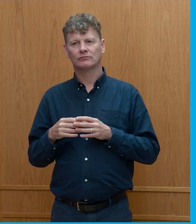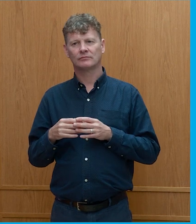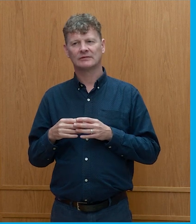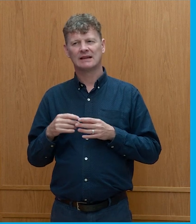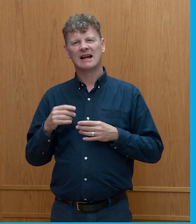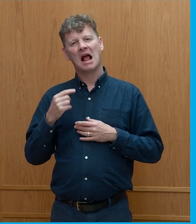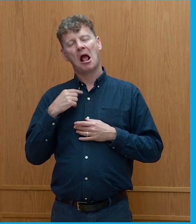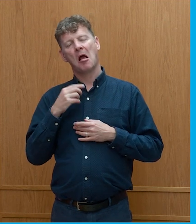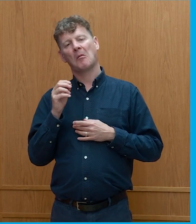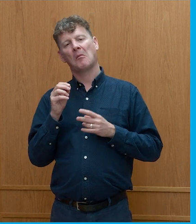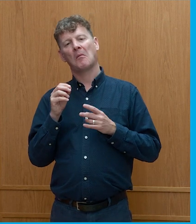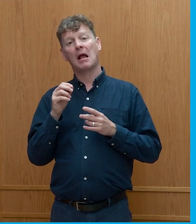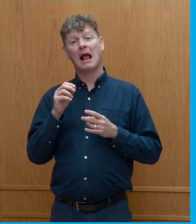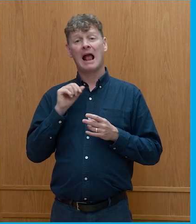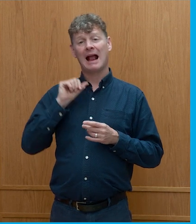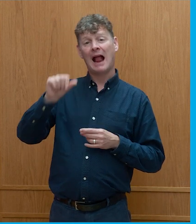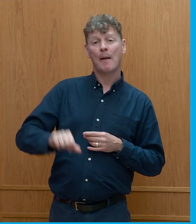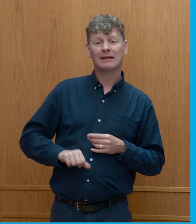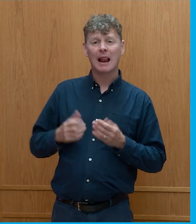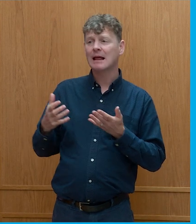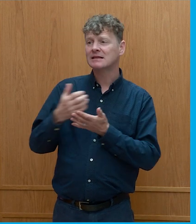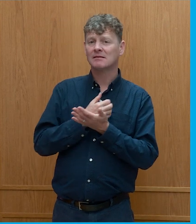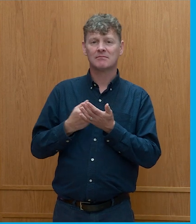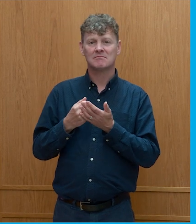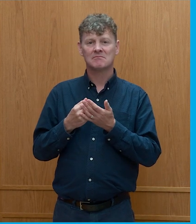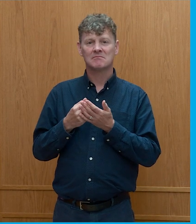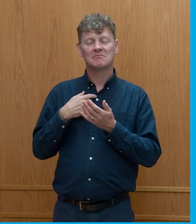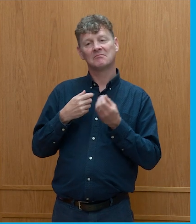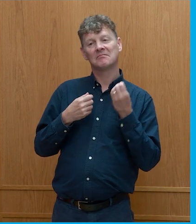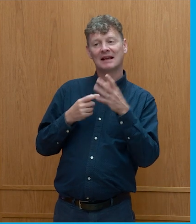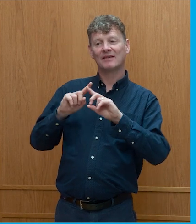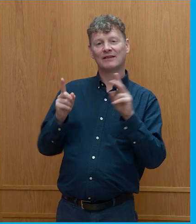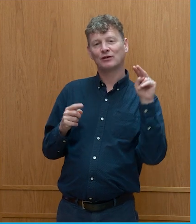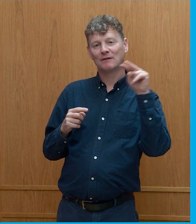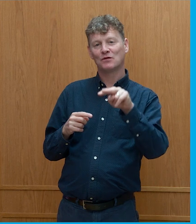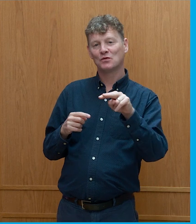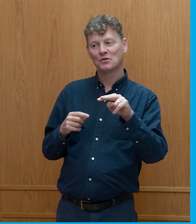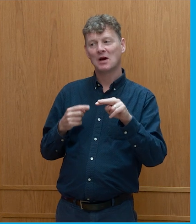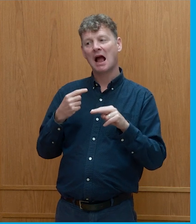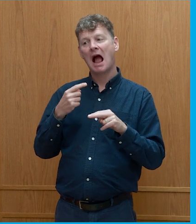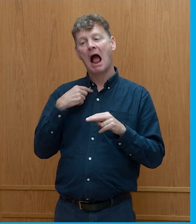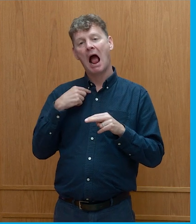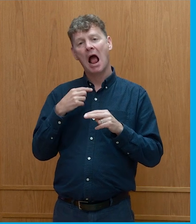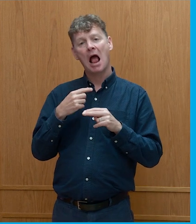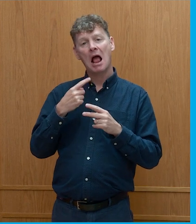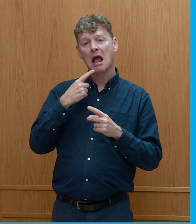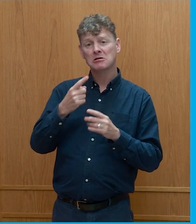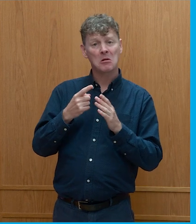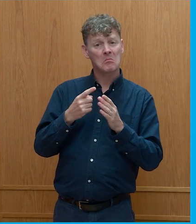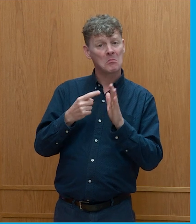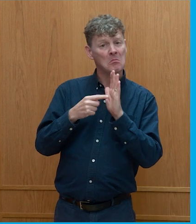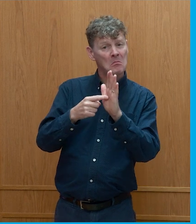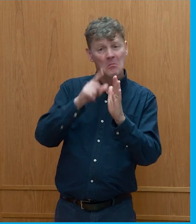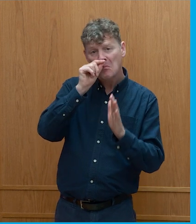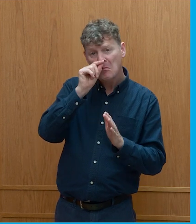of opinion on capitalism i will make the plea for capitalism so um it my view